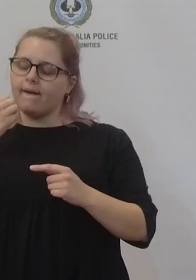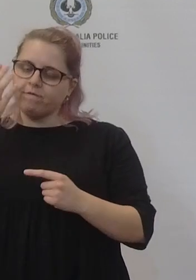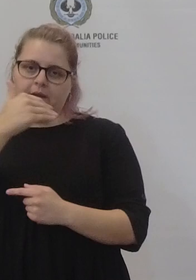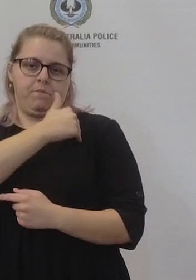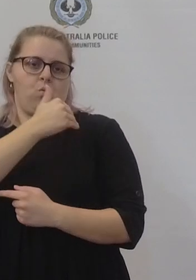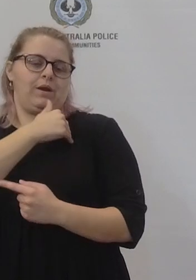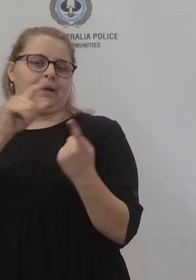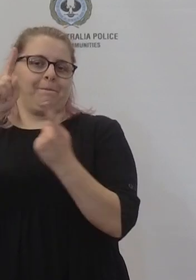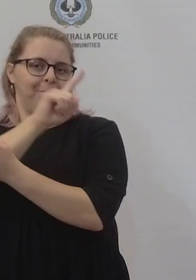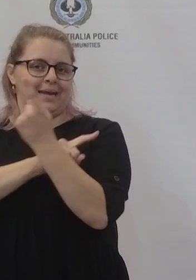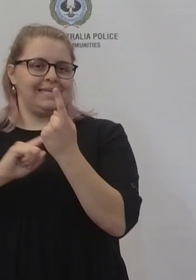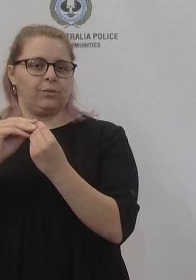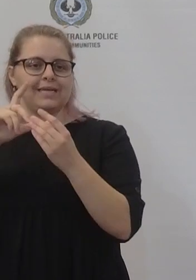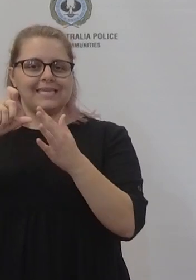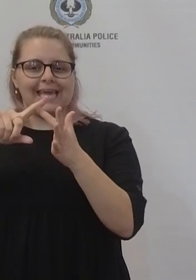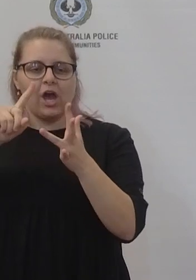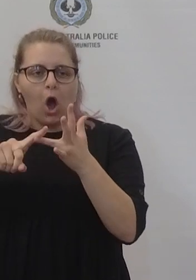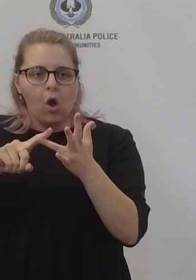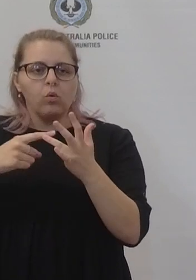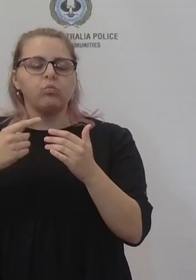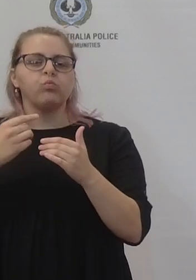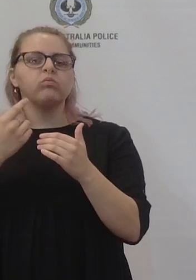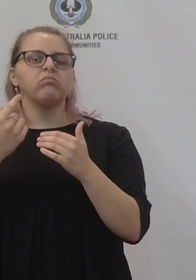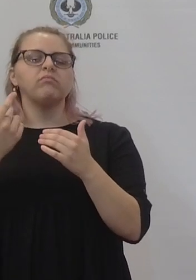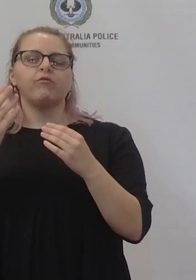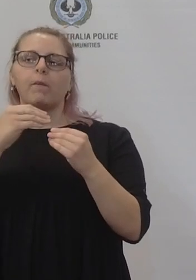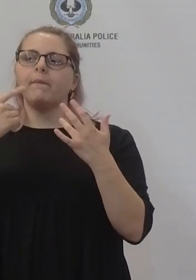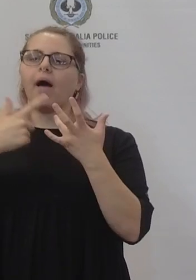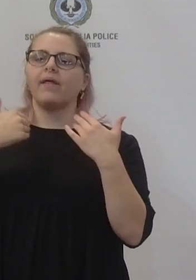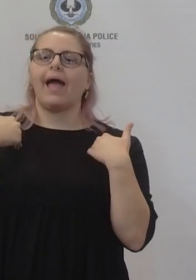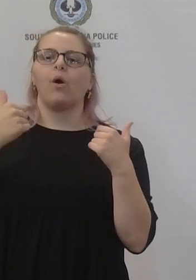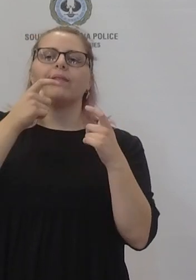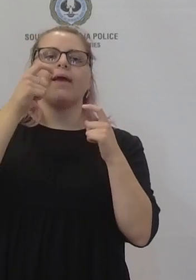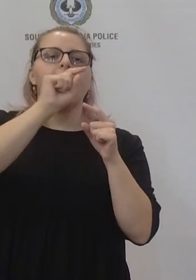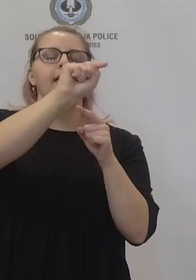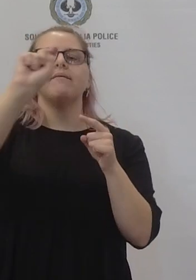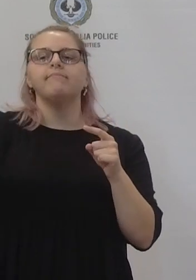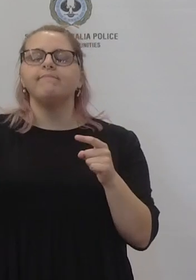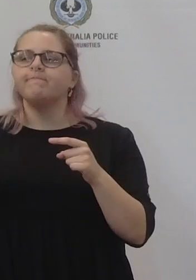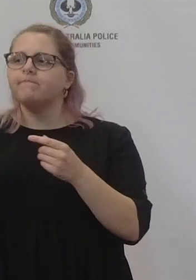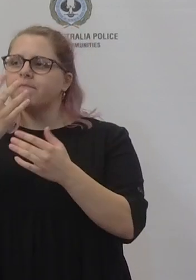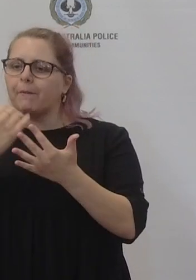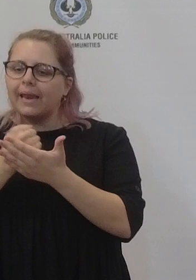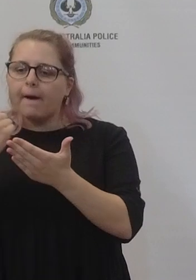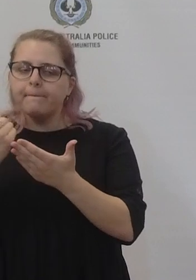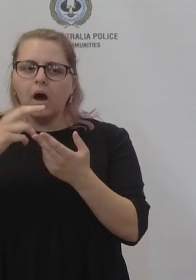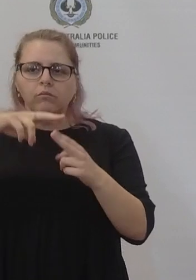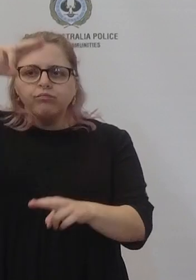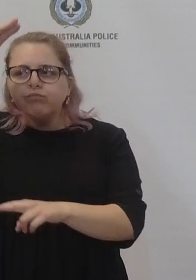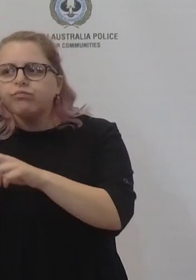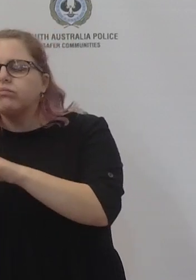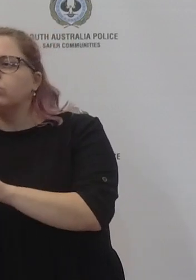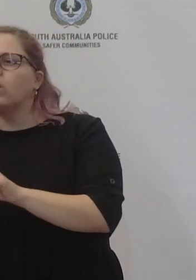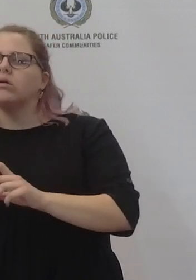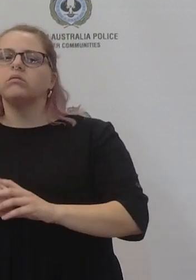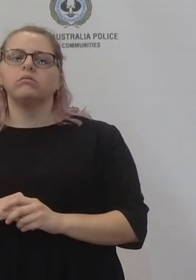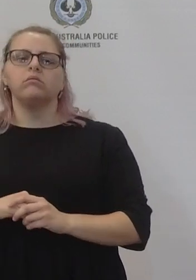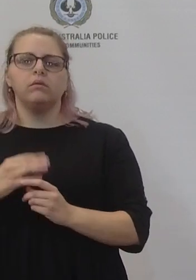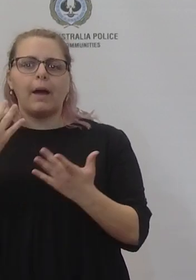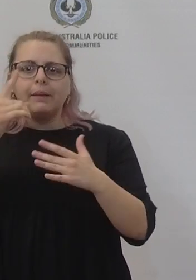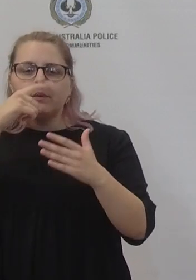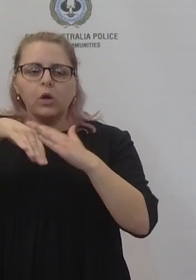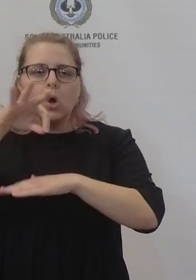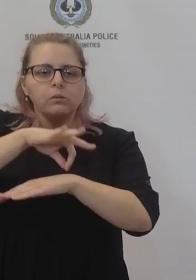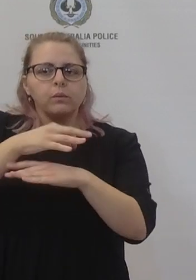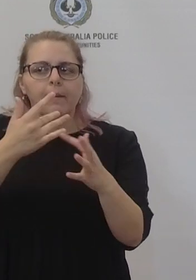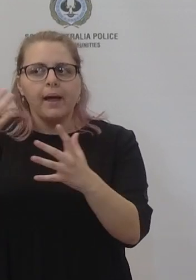morning with the ceos and we go through um what the cases are like uh what the movements are in the hospitals and i think one thing in south